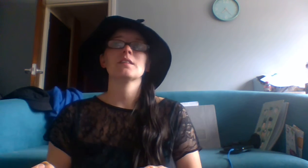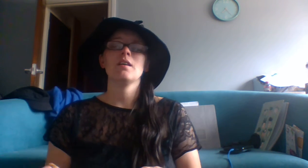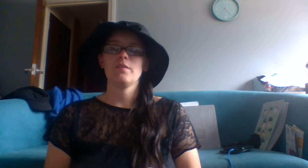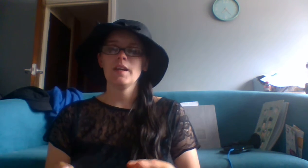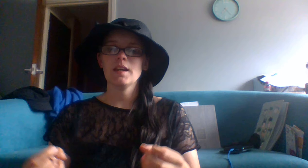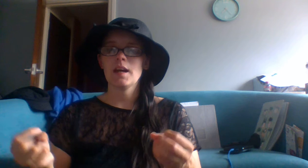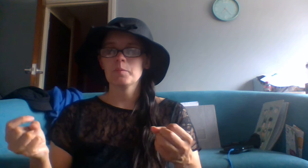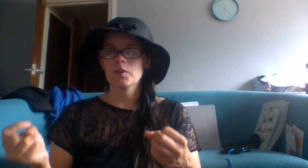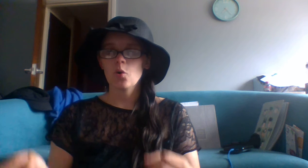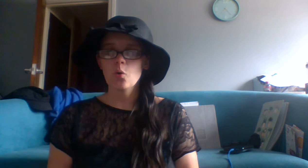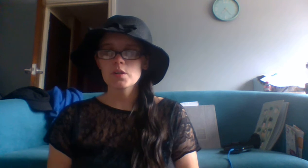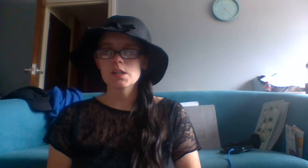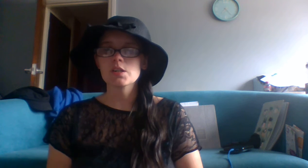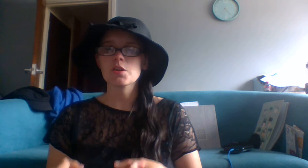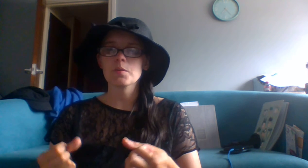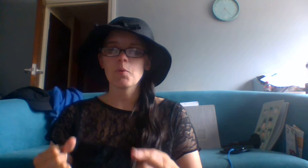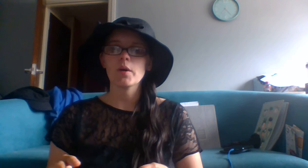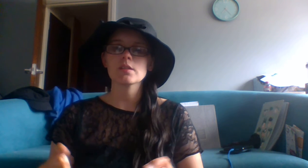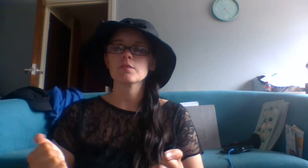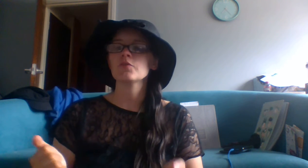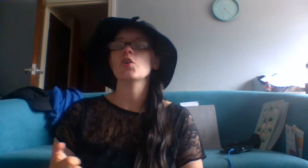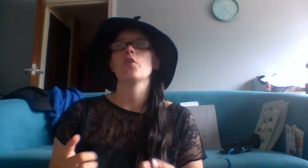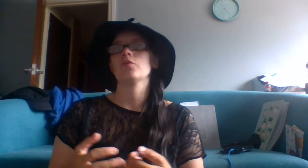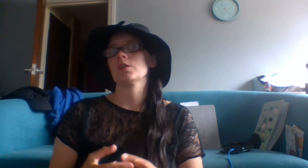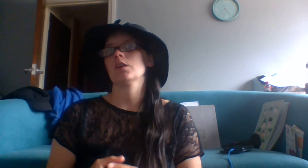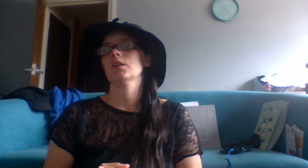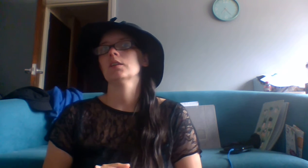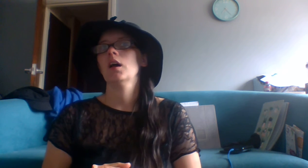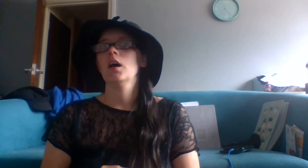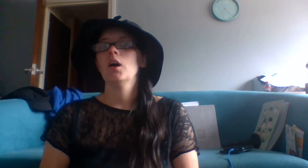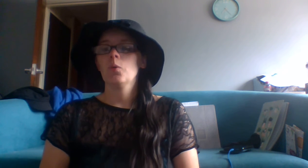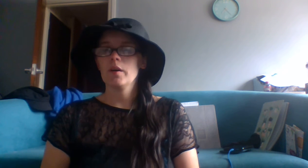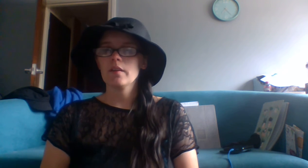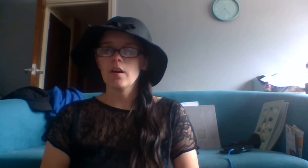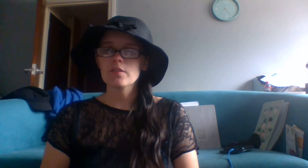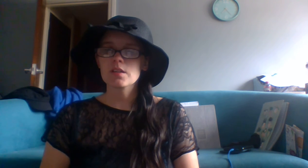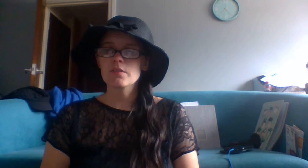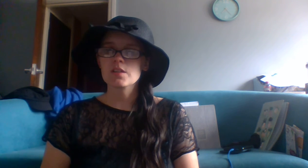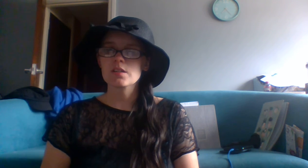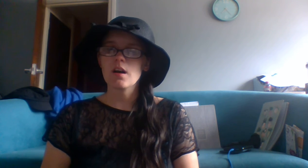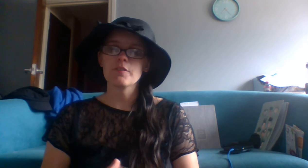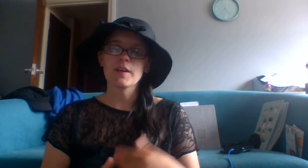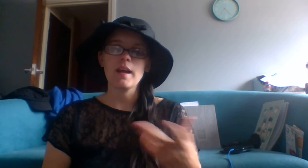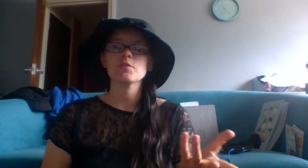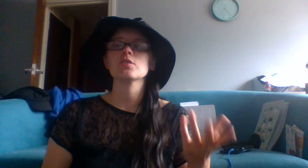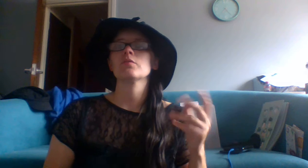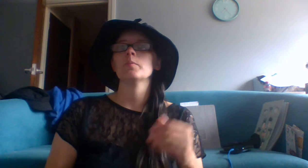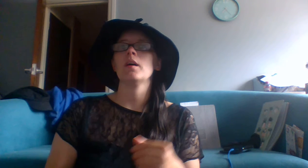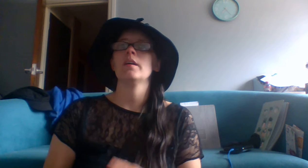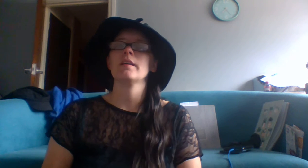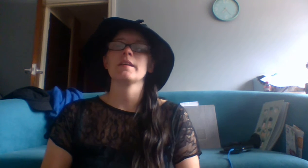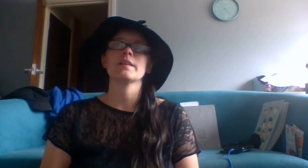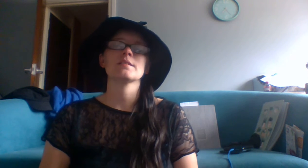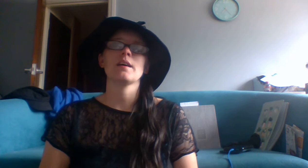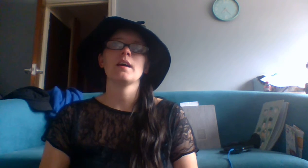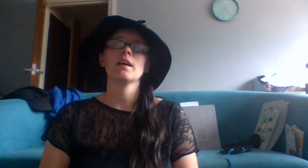enough. He had been haunted to the point of no return. When the hotel staff came to the room earlier that day